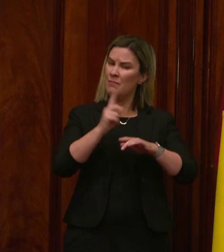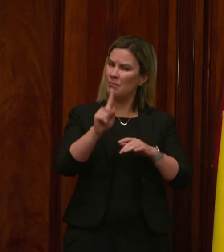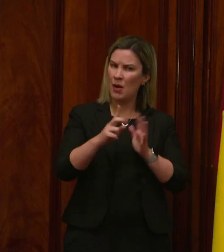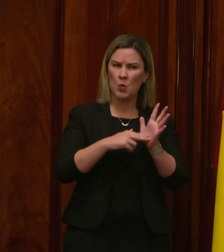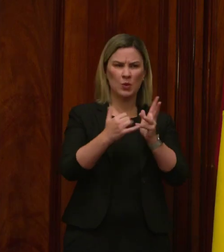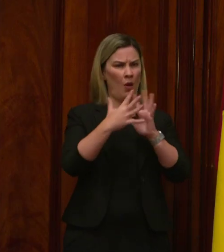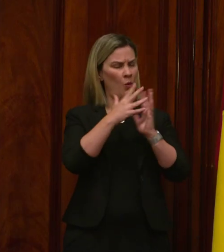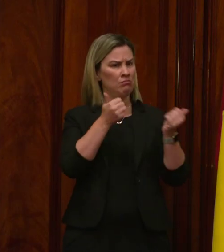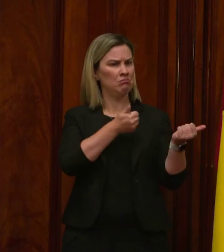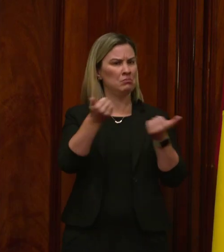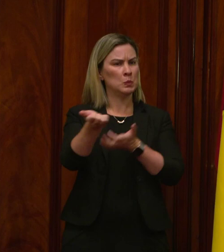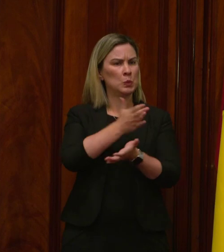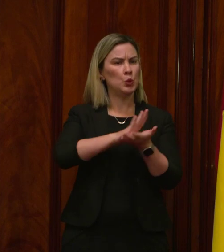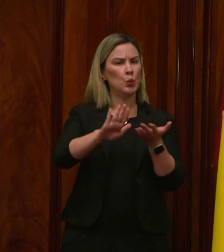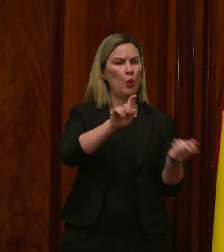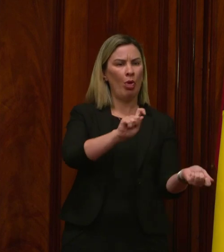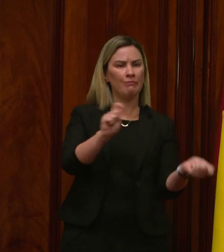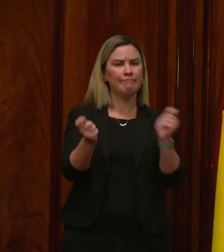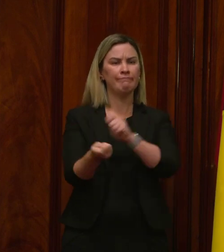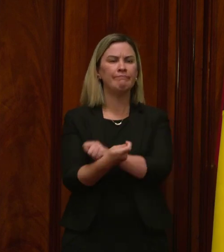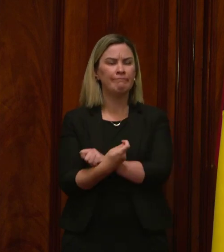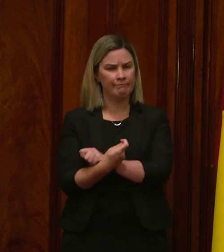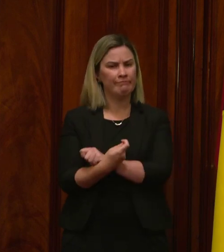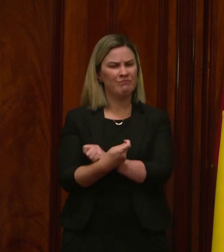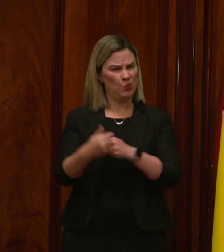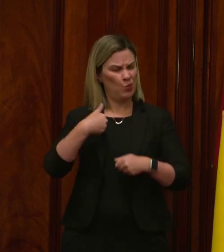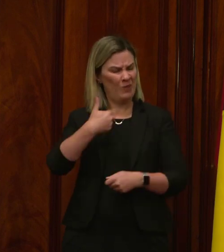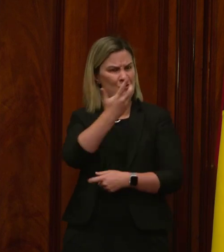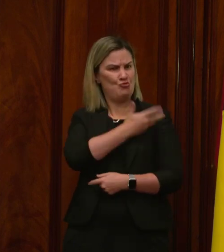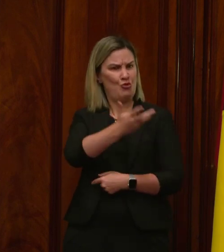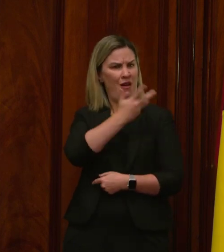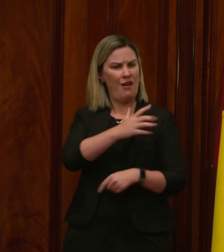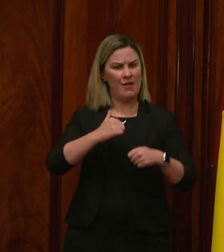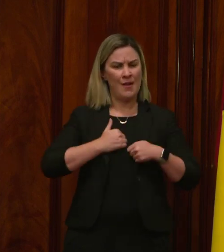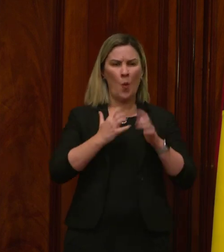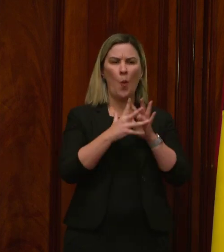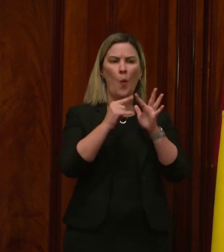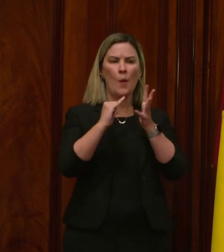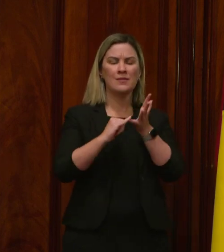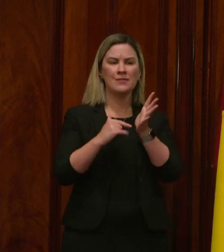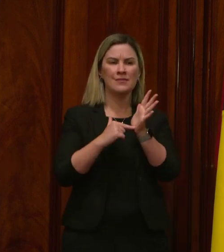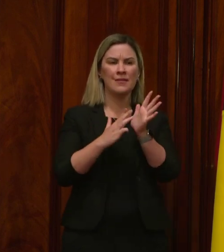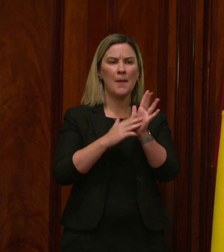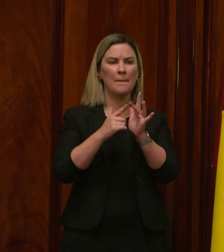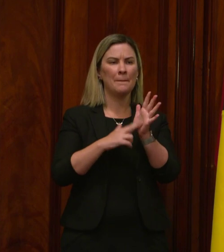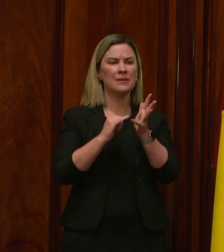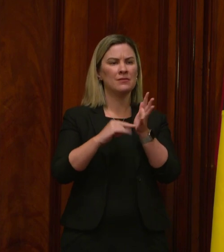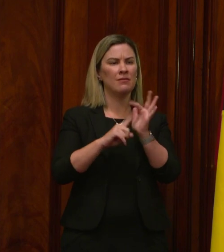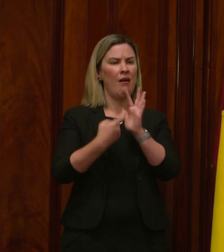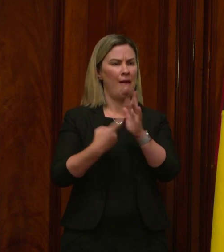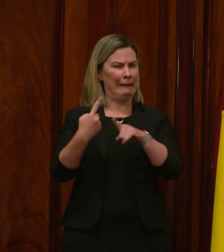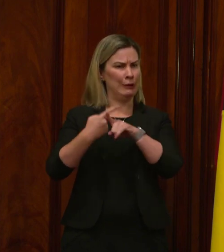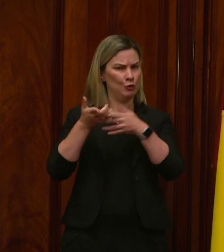This should give us great pride in our Westminster tradition, our institutions, and the people... ..in the people who serve in them.